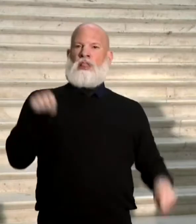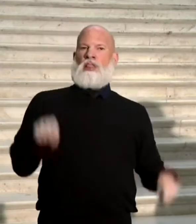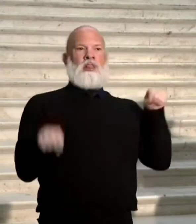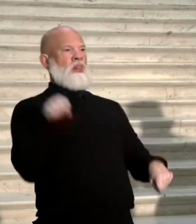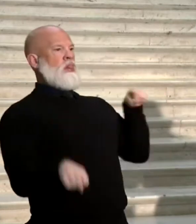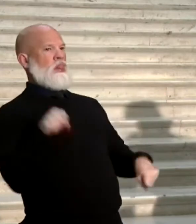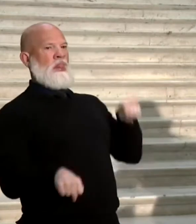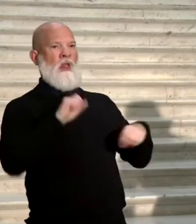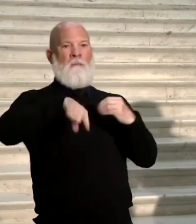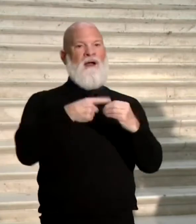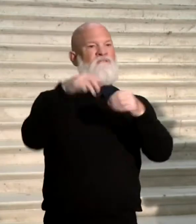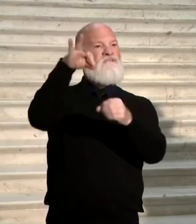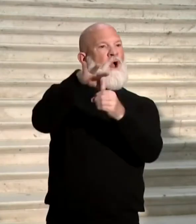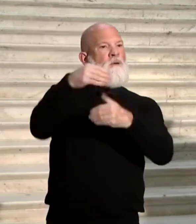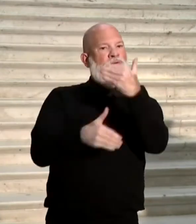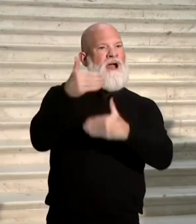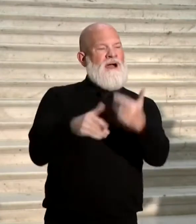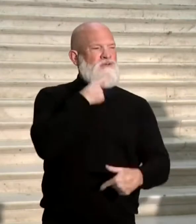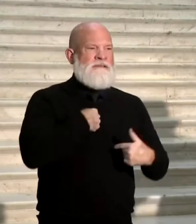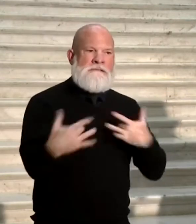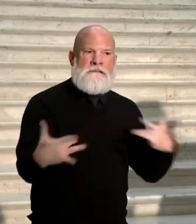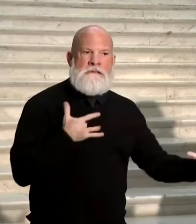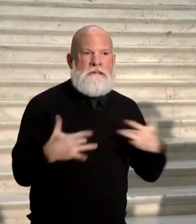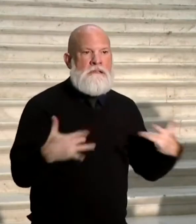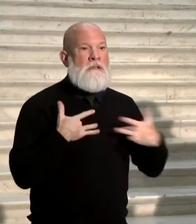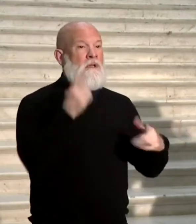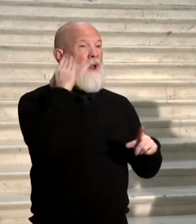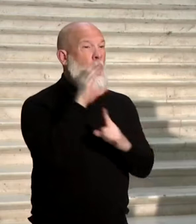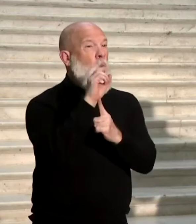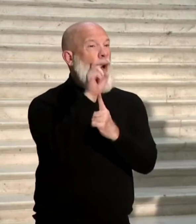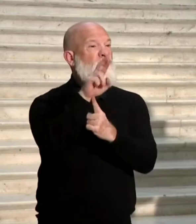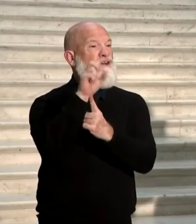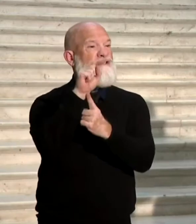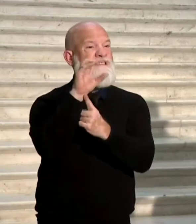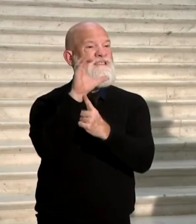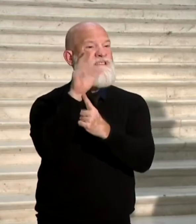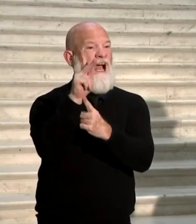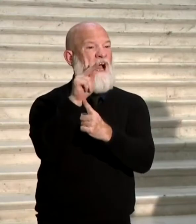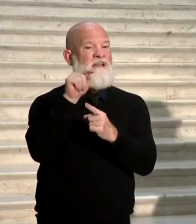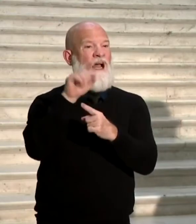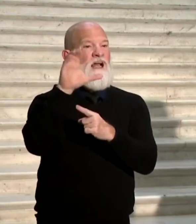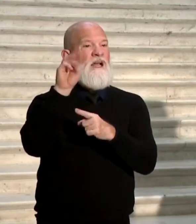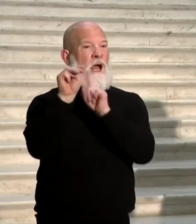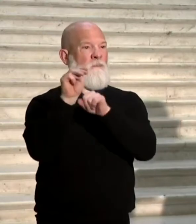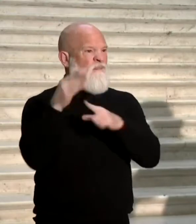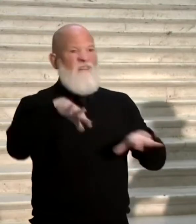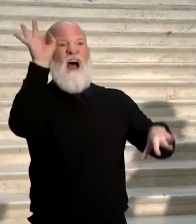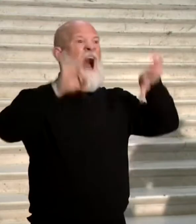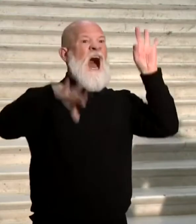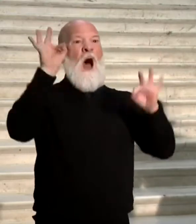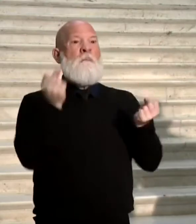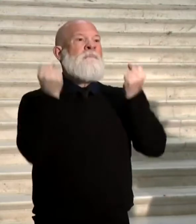founder of Overstock.com, that they had found thousands and thousands of fake ballots in Fulton County Warehouse.